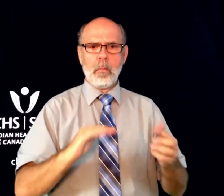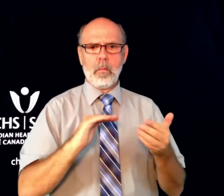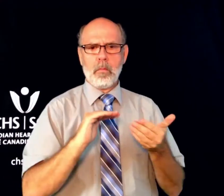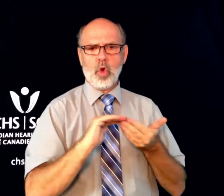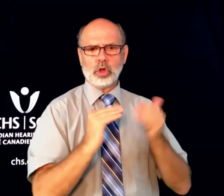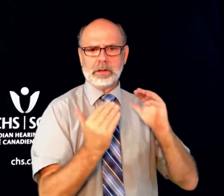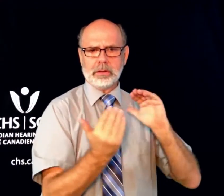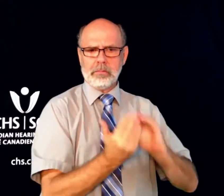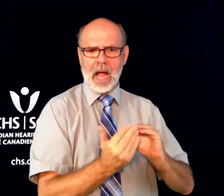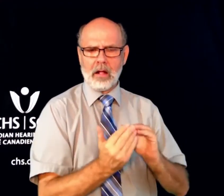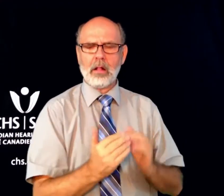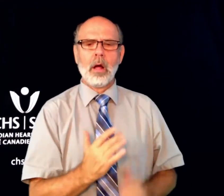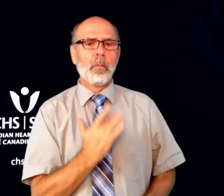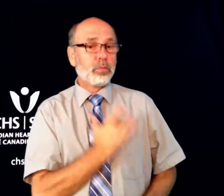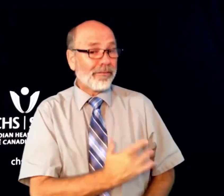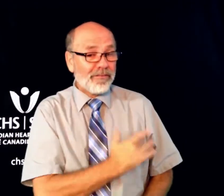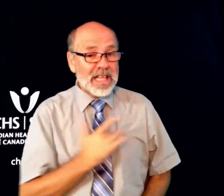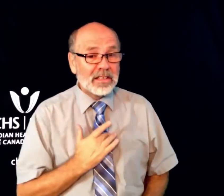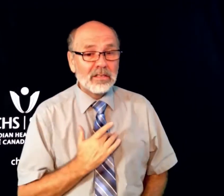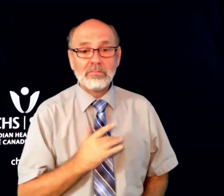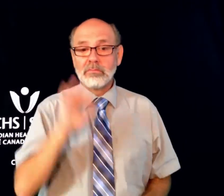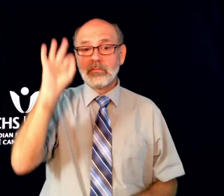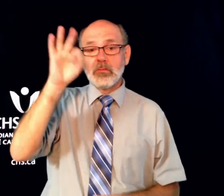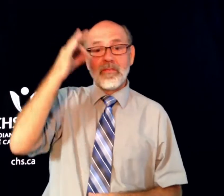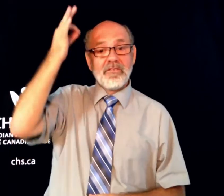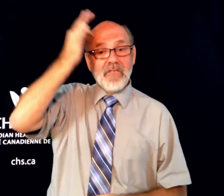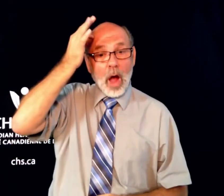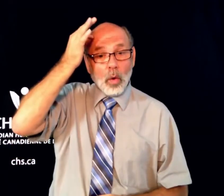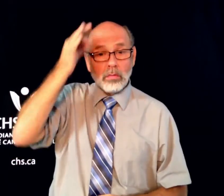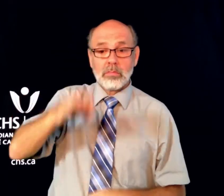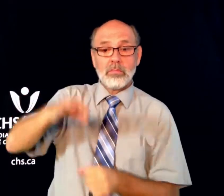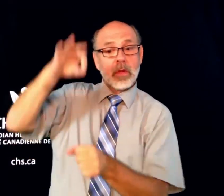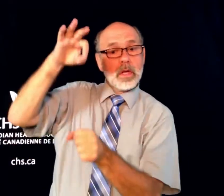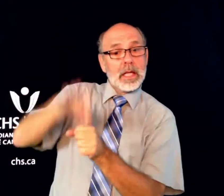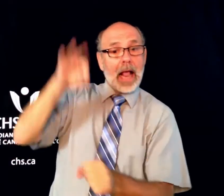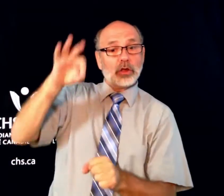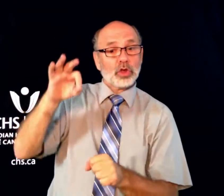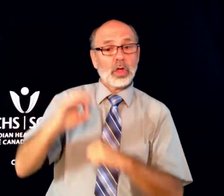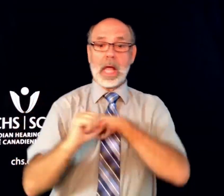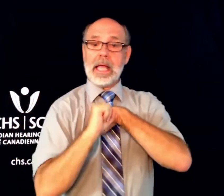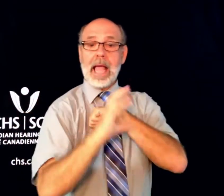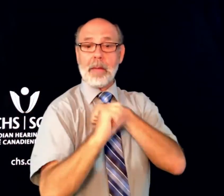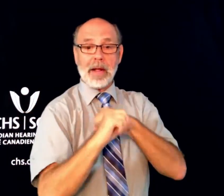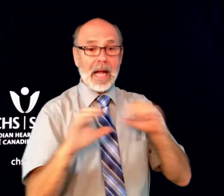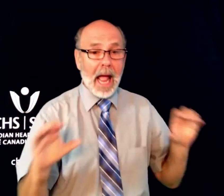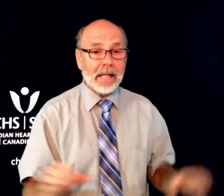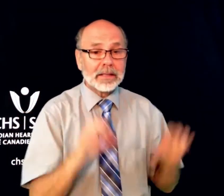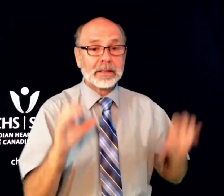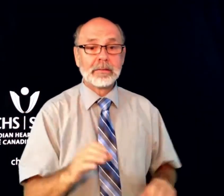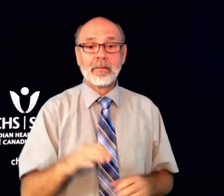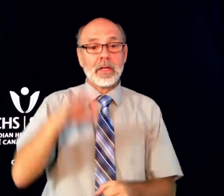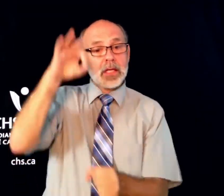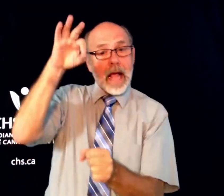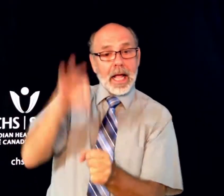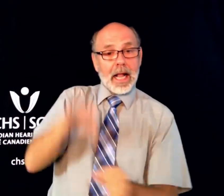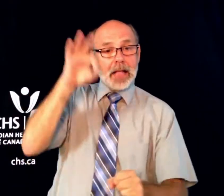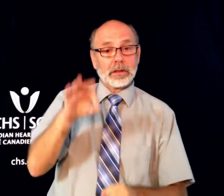system during all elections, including municipal, provincial, and federal election